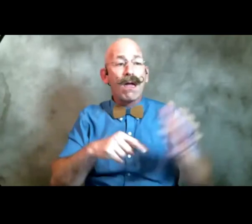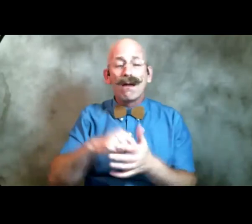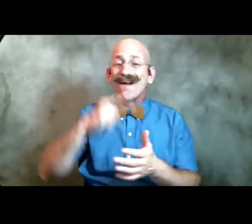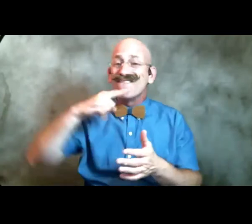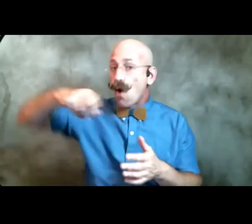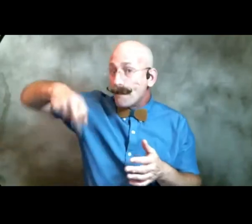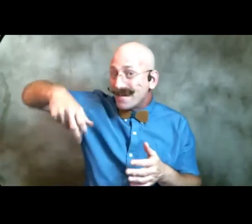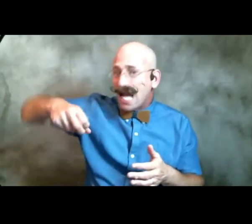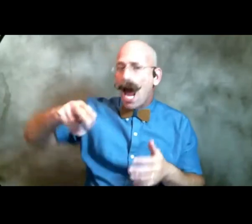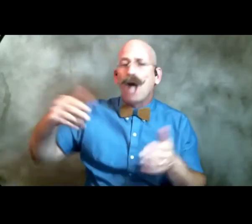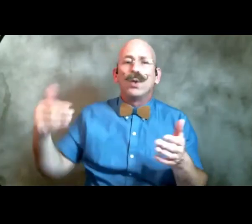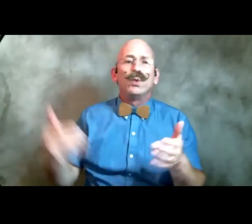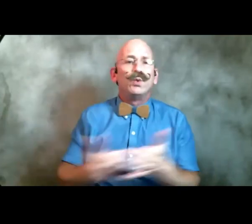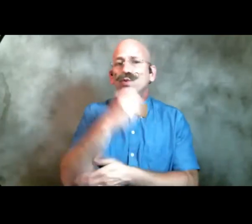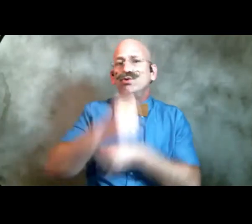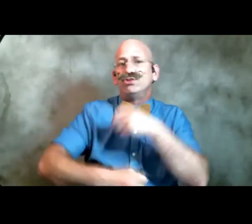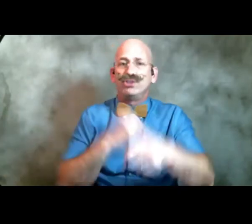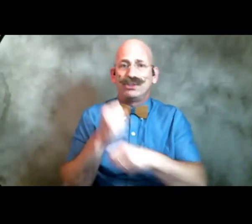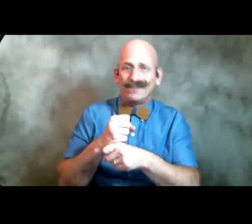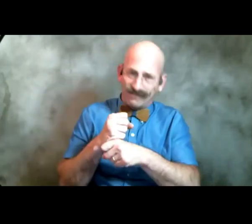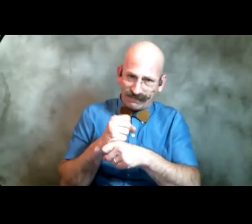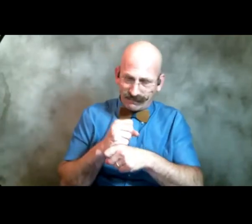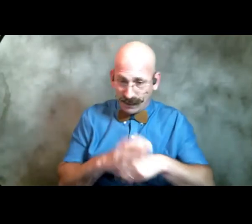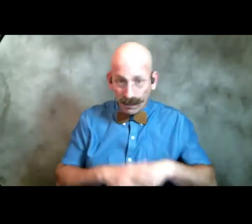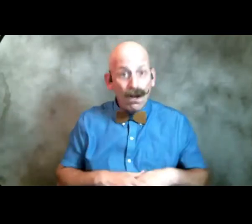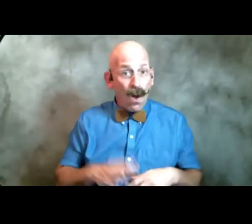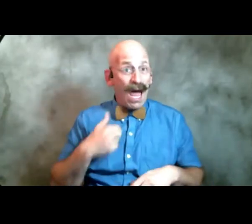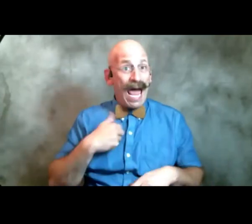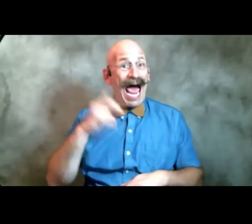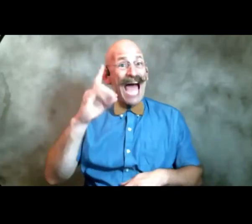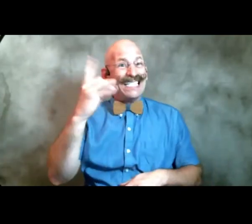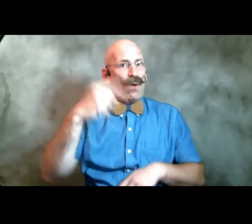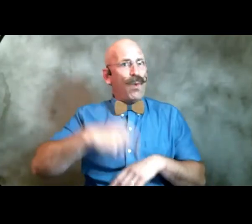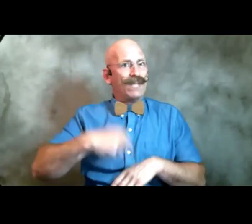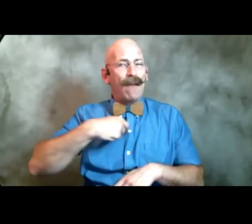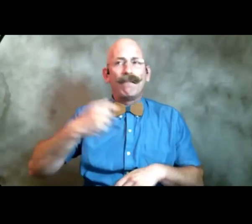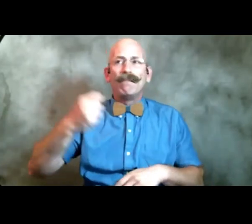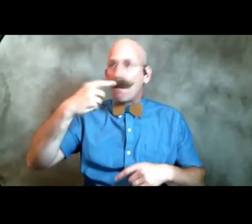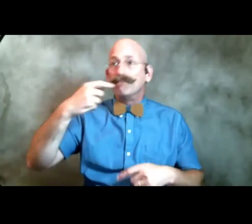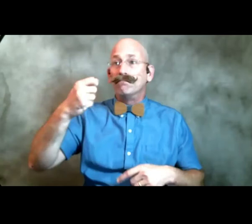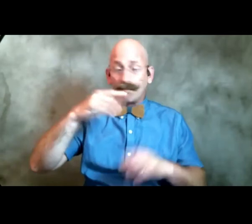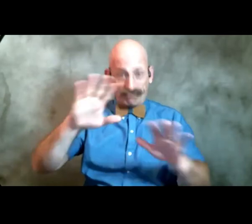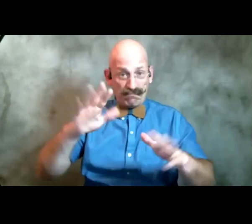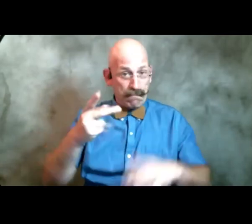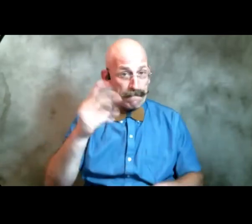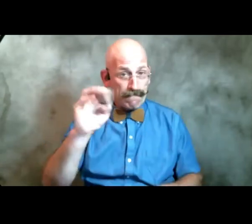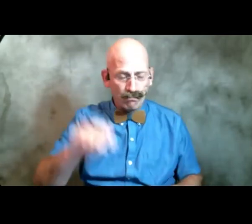on new years um and I had to do that once so here's the poem